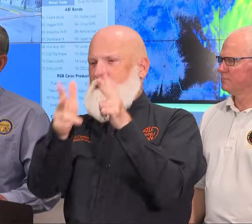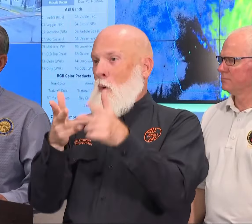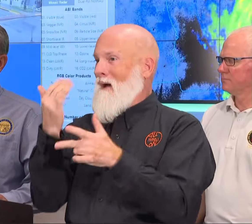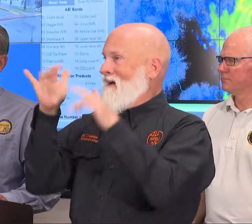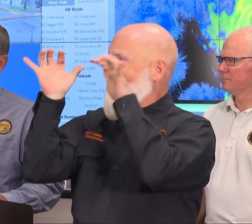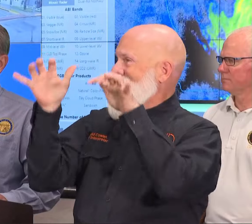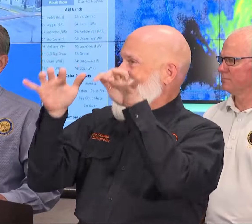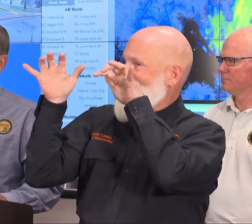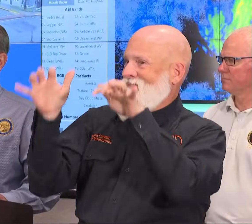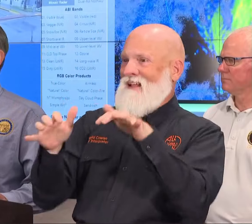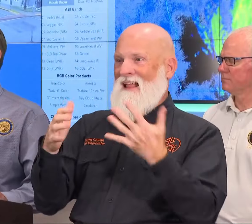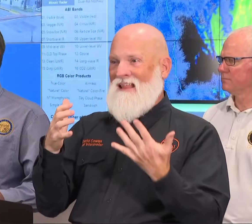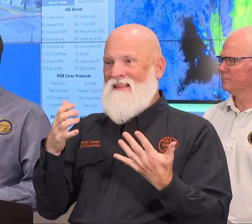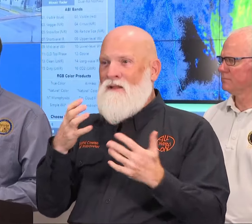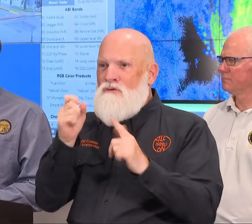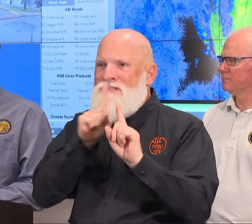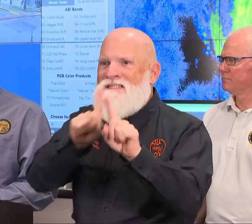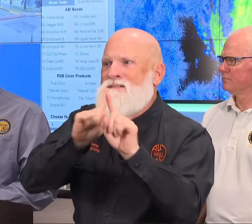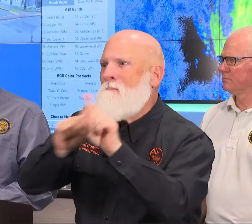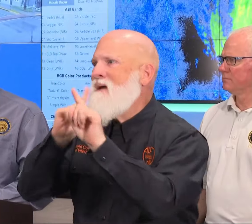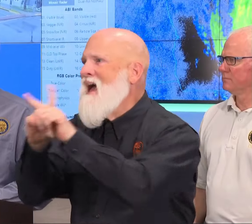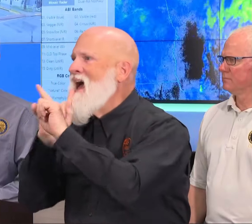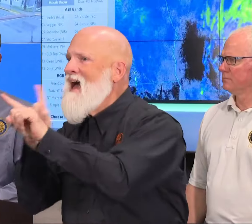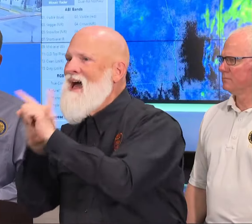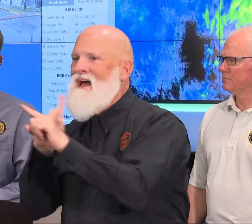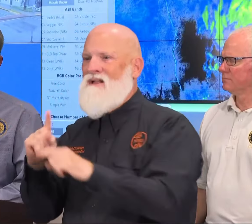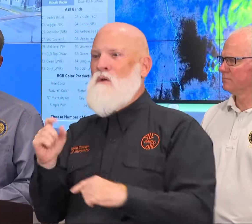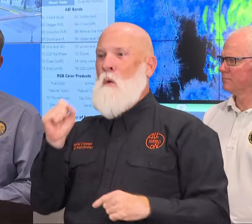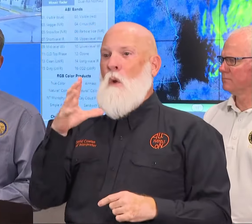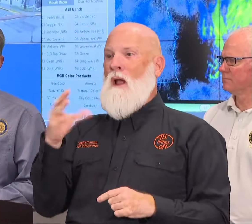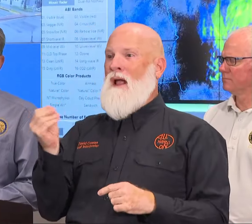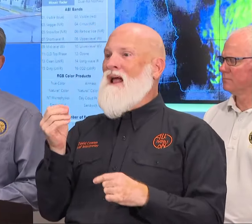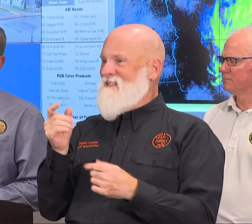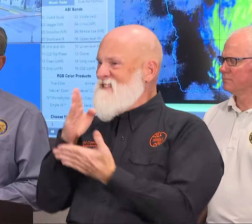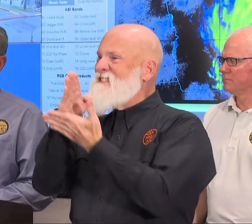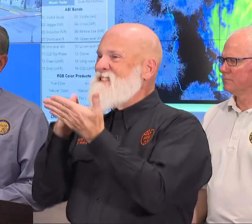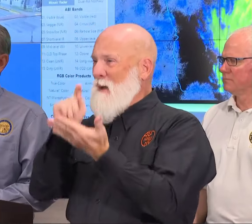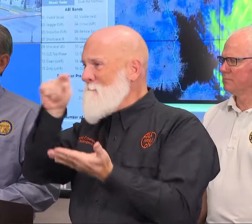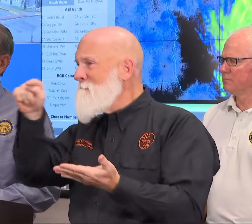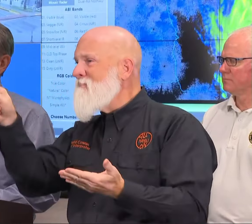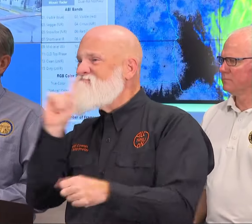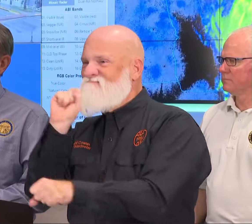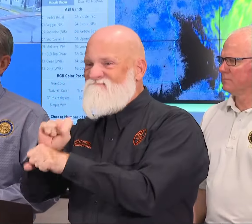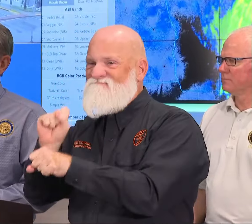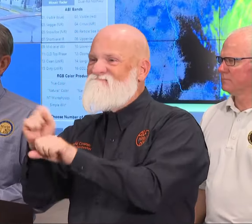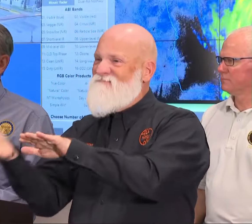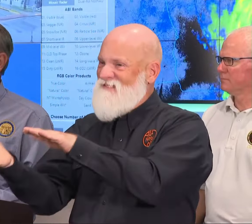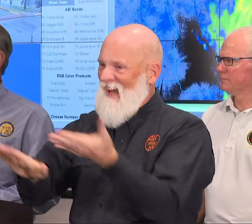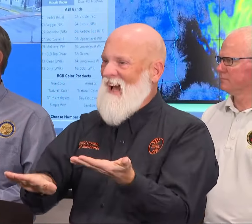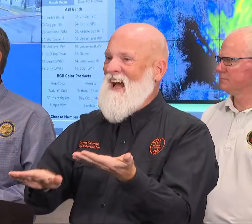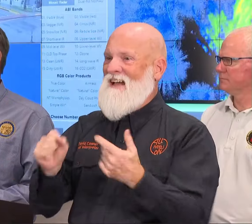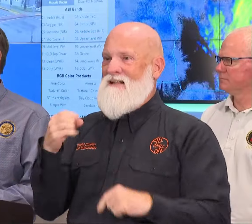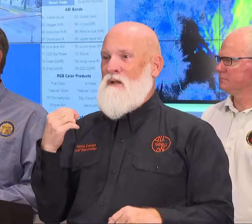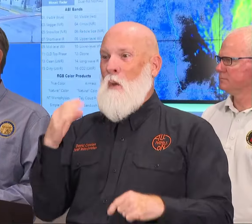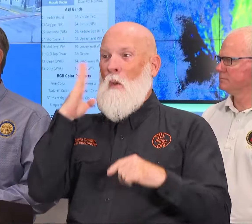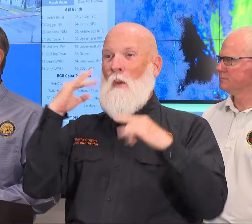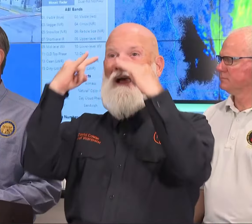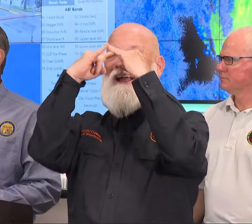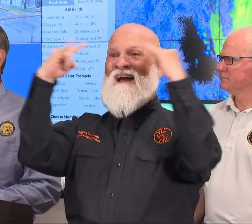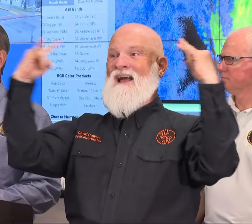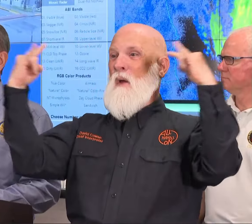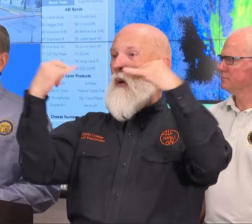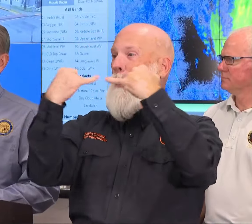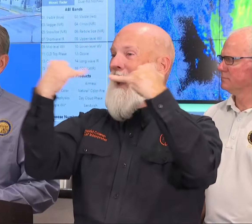storms and also alignment. So this is dangerous work for them and if we can keep the roadways